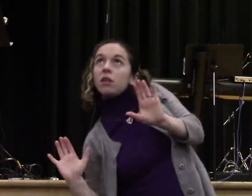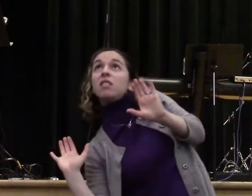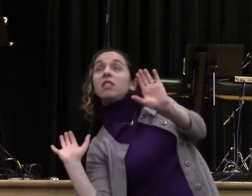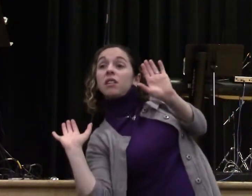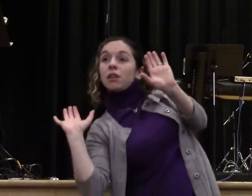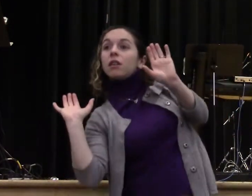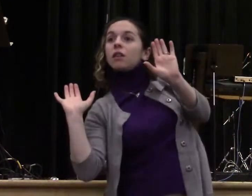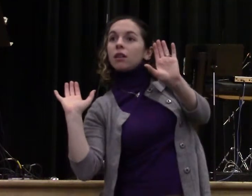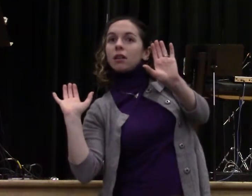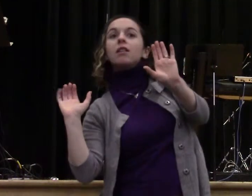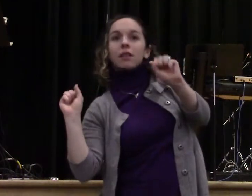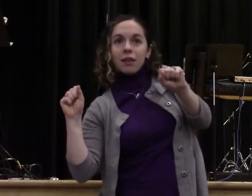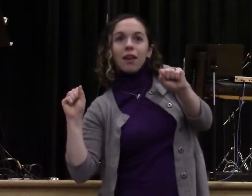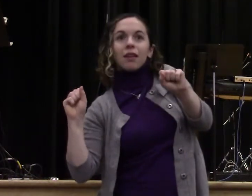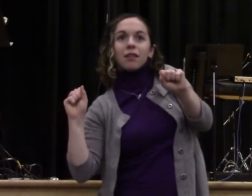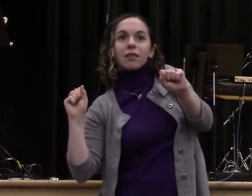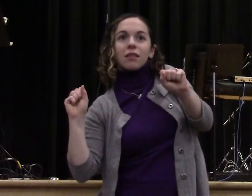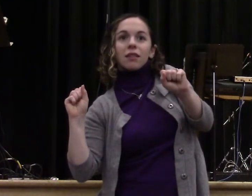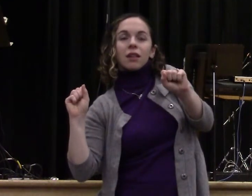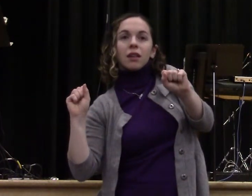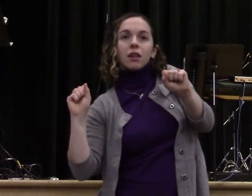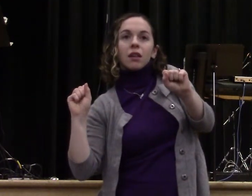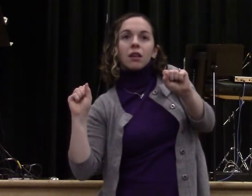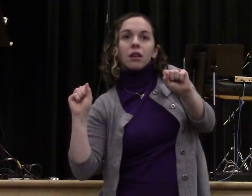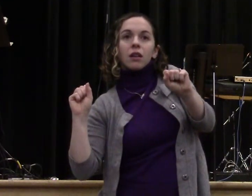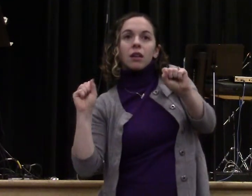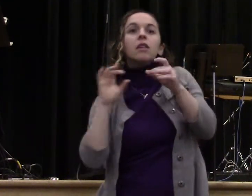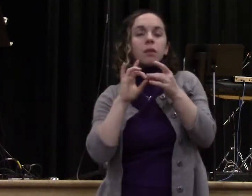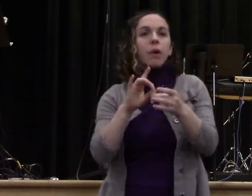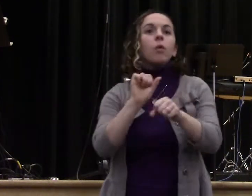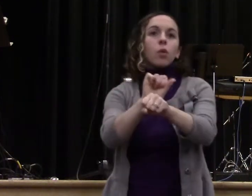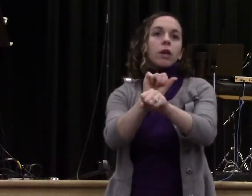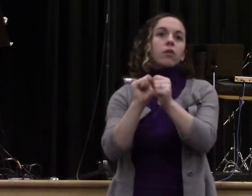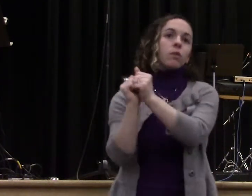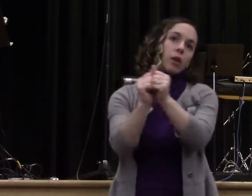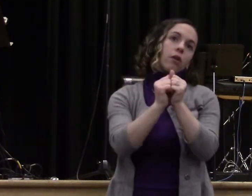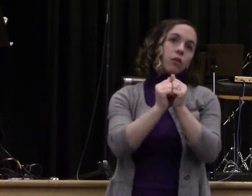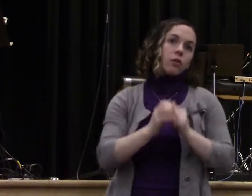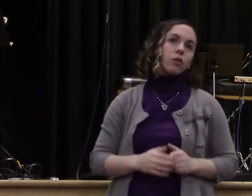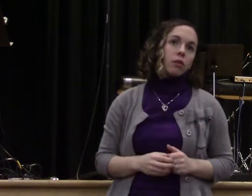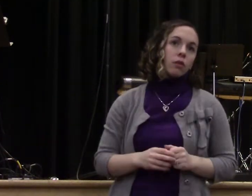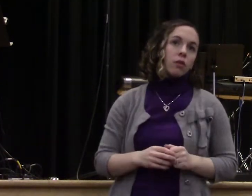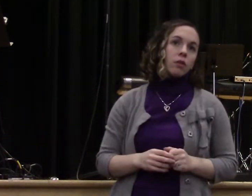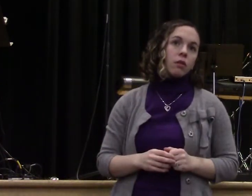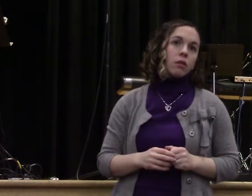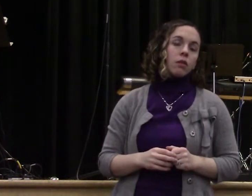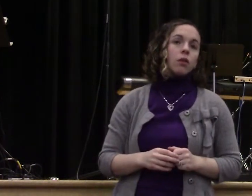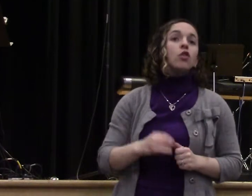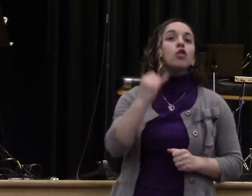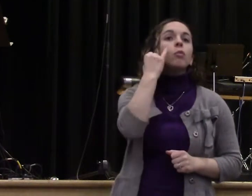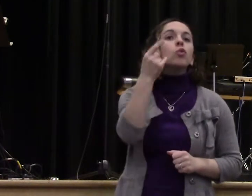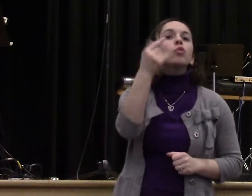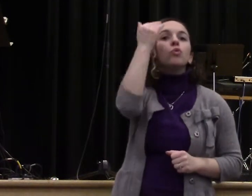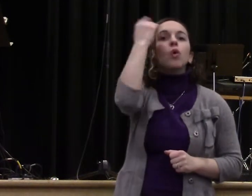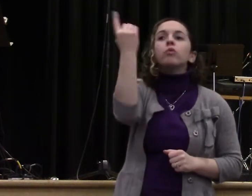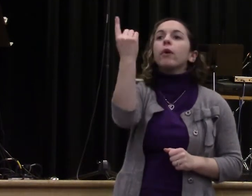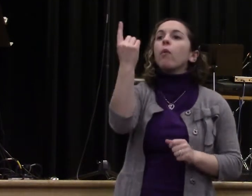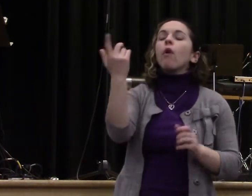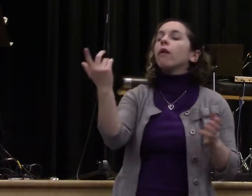for meals at people's houses during the holidays. You know, I see Stephanie and